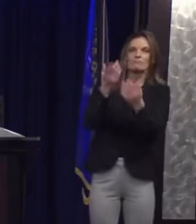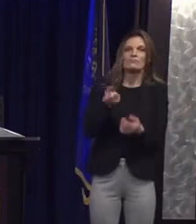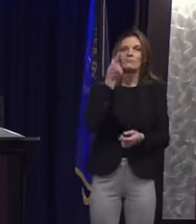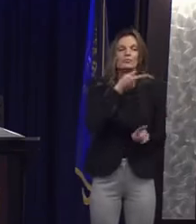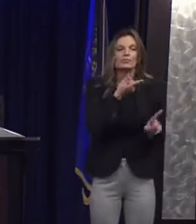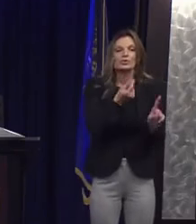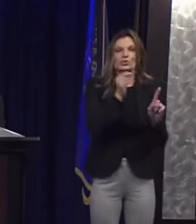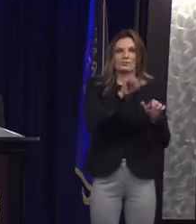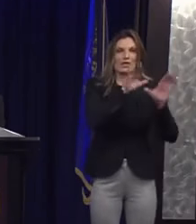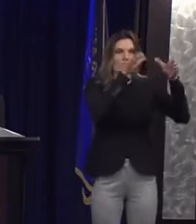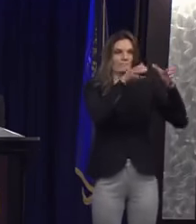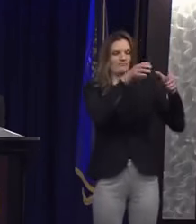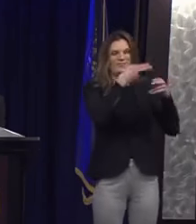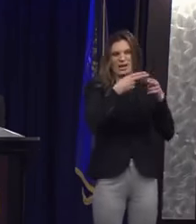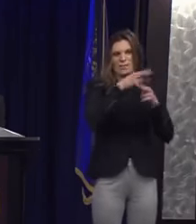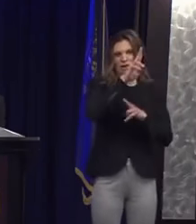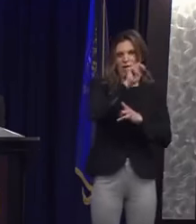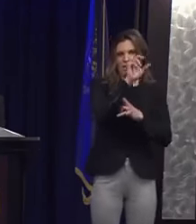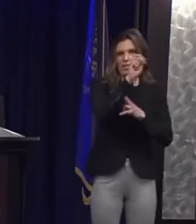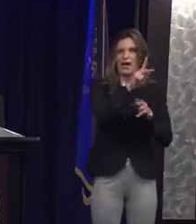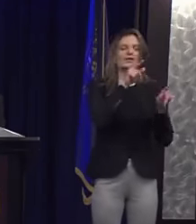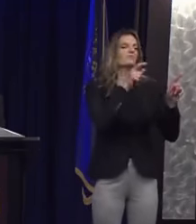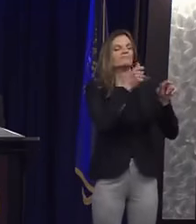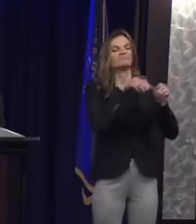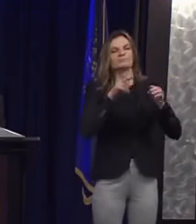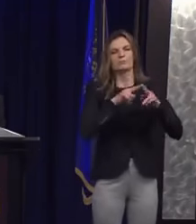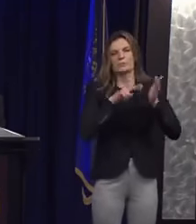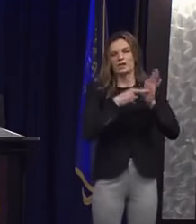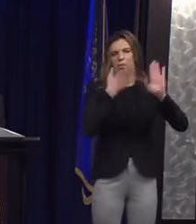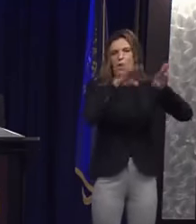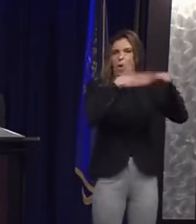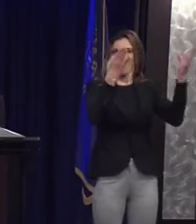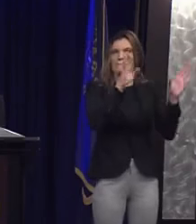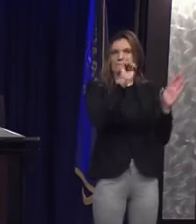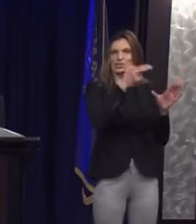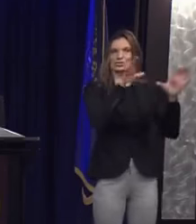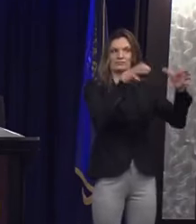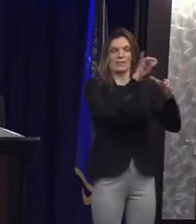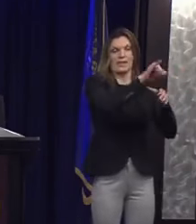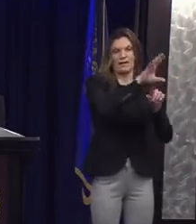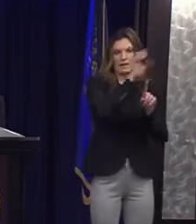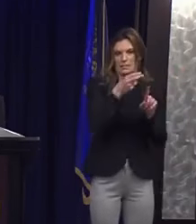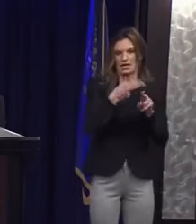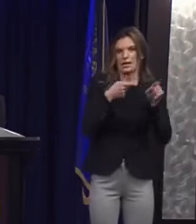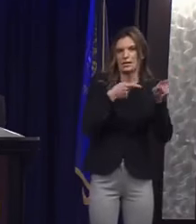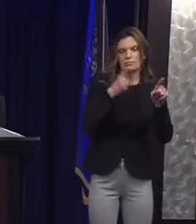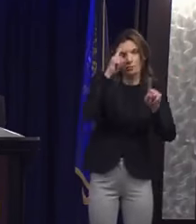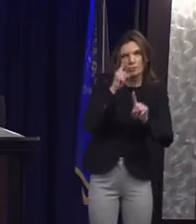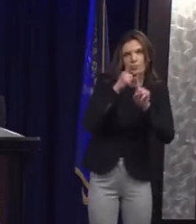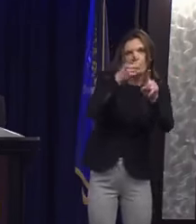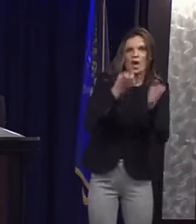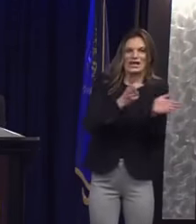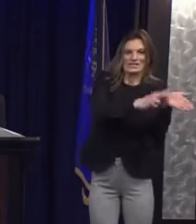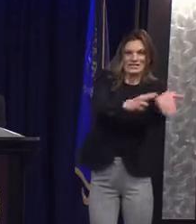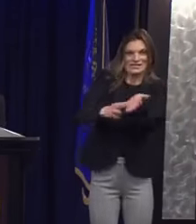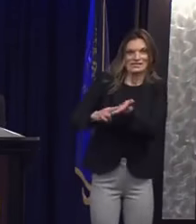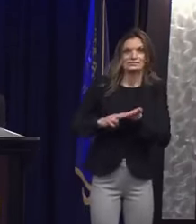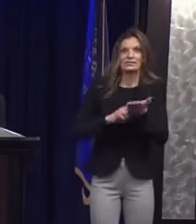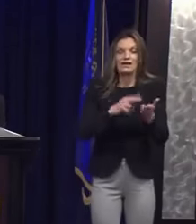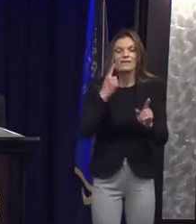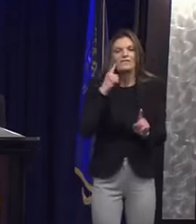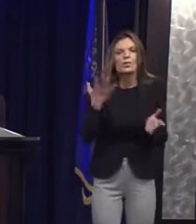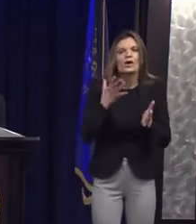side of the state. In the field was to collect signatures on the west side of Michigan.